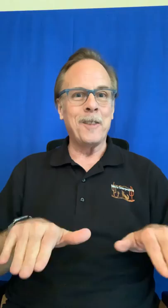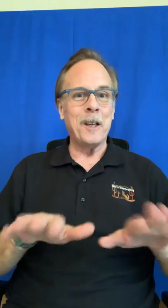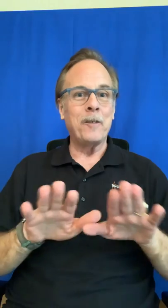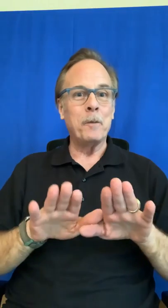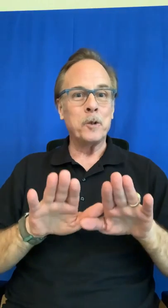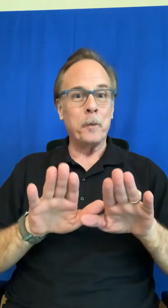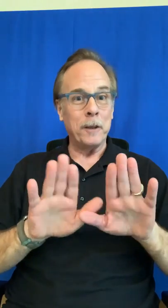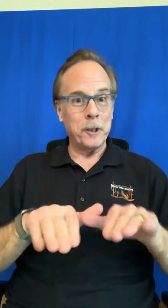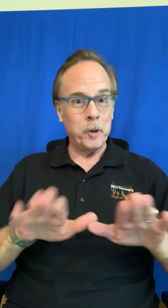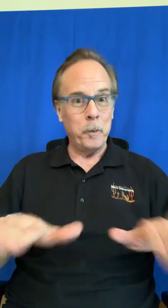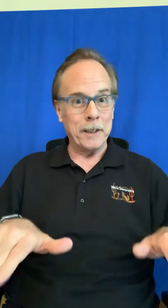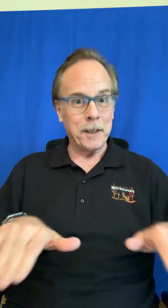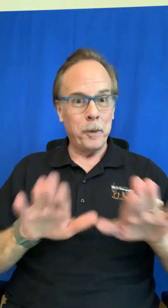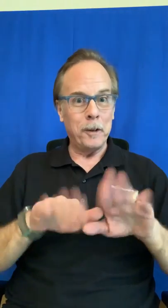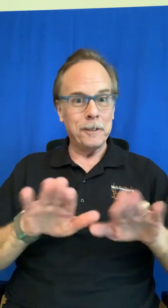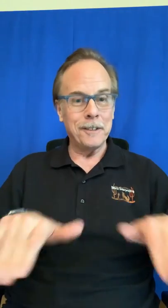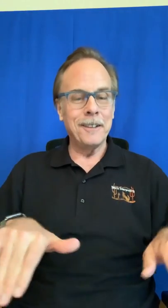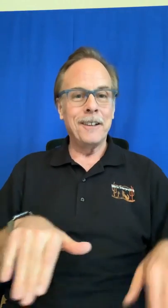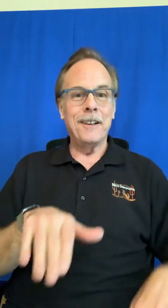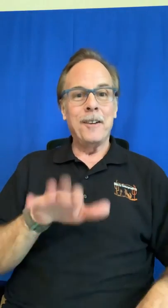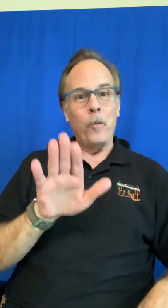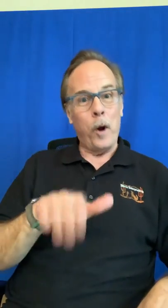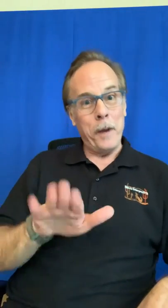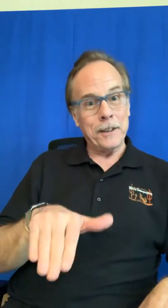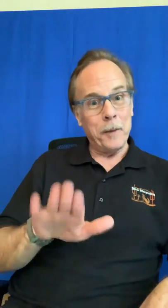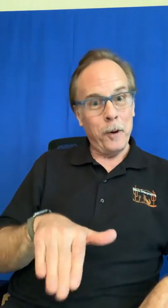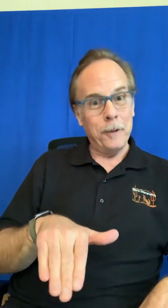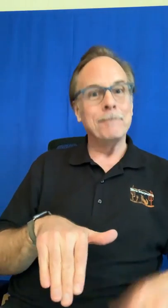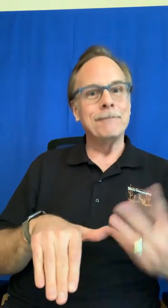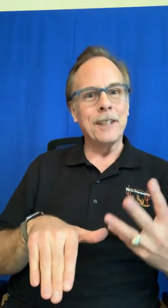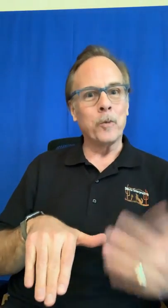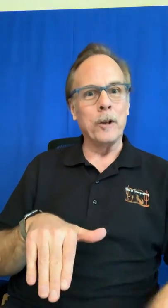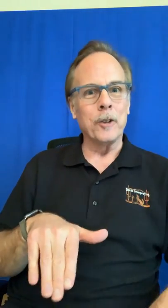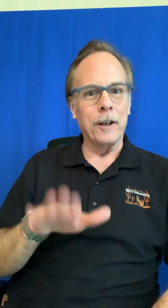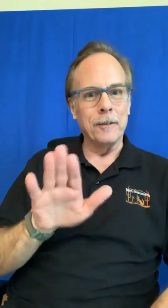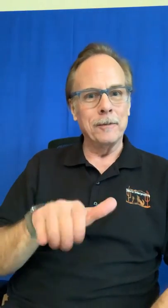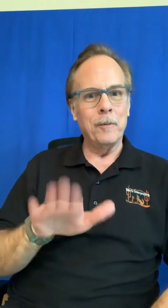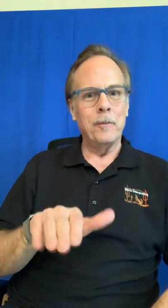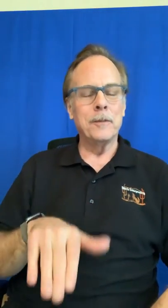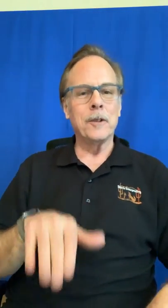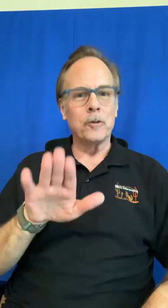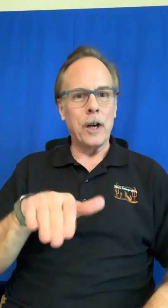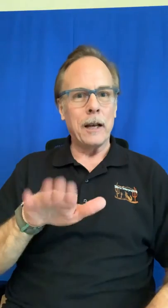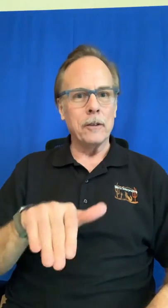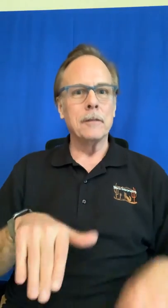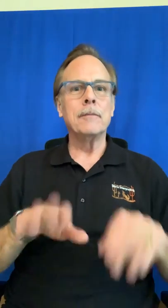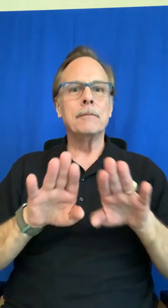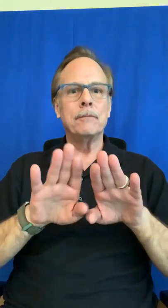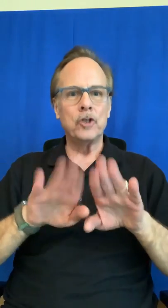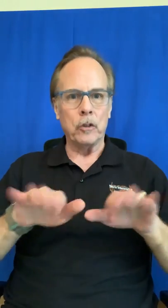think of them as you're bouncing two basketballs one basketball that's one child so child children